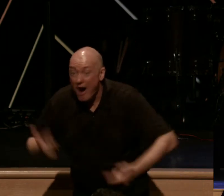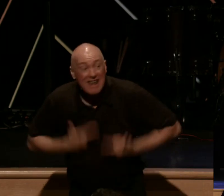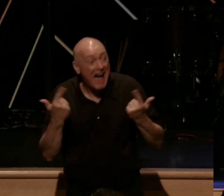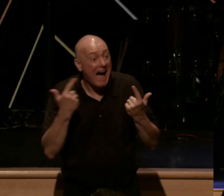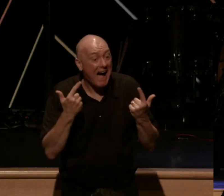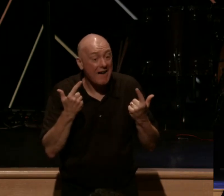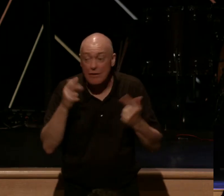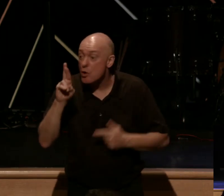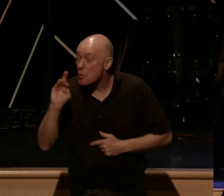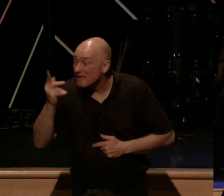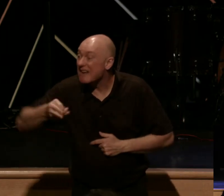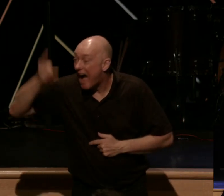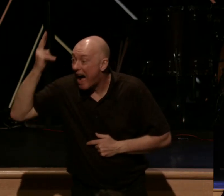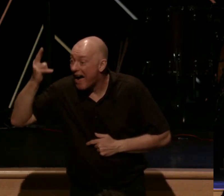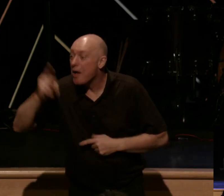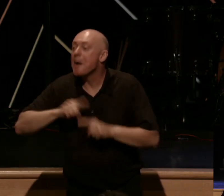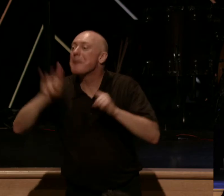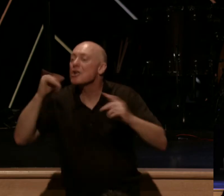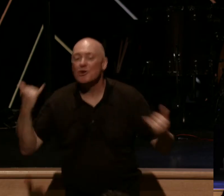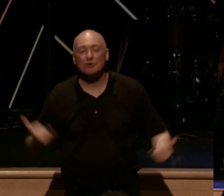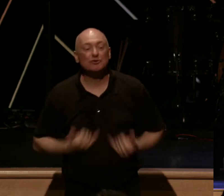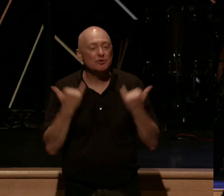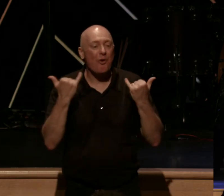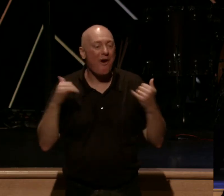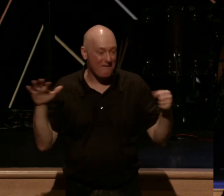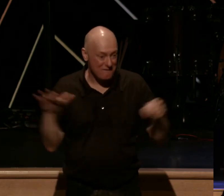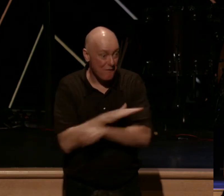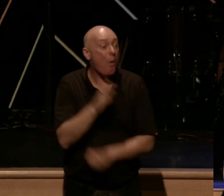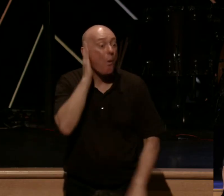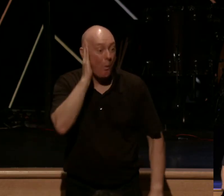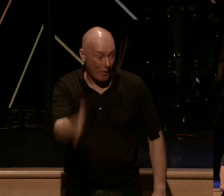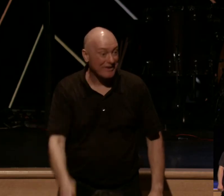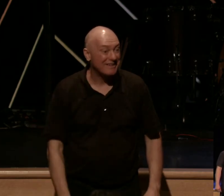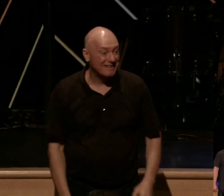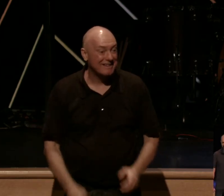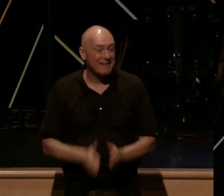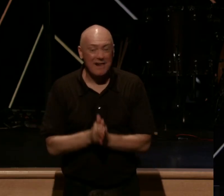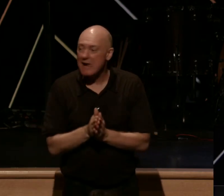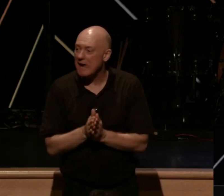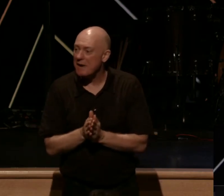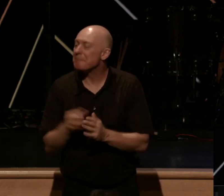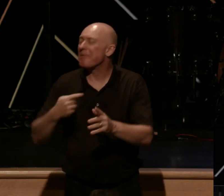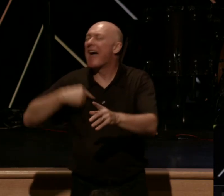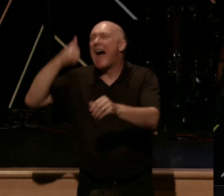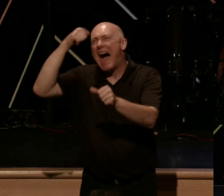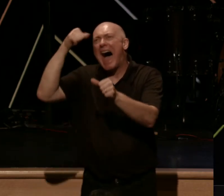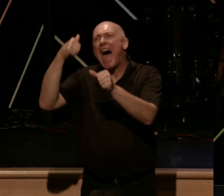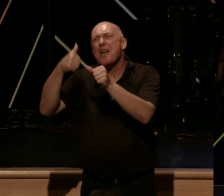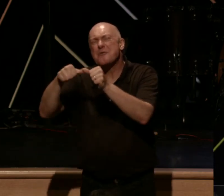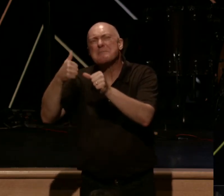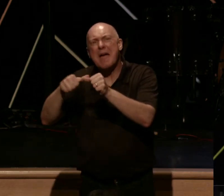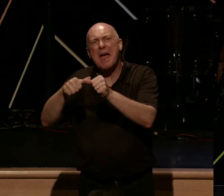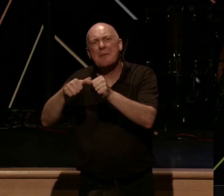will be high, and your joy will be full. I can remember a couple of months ago,